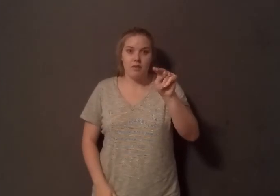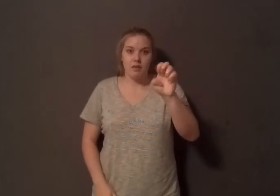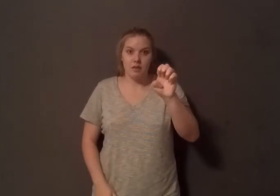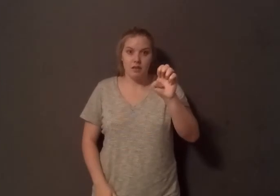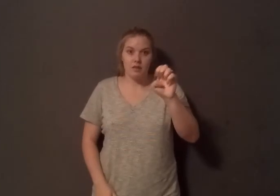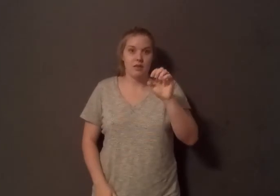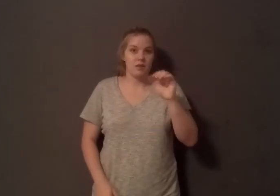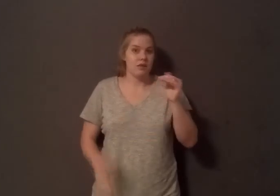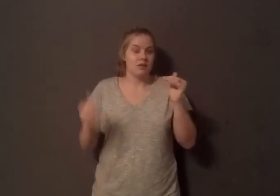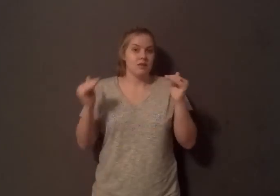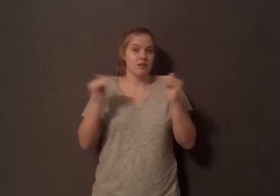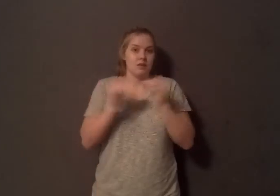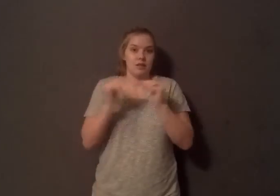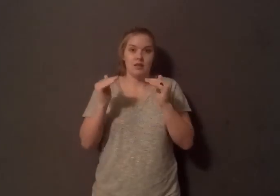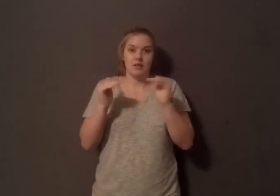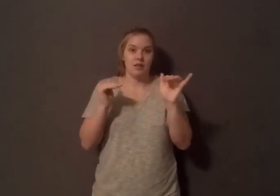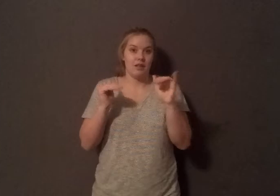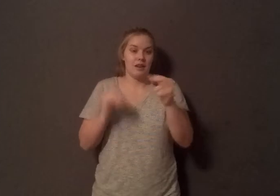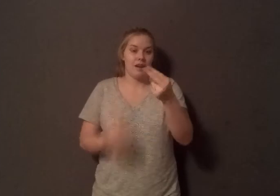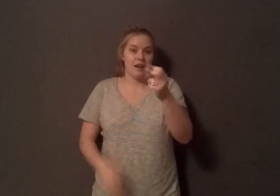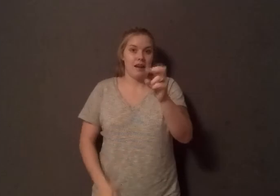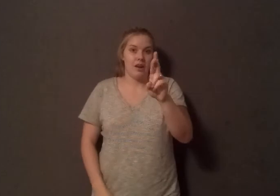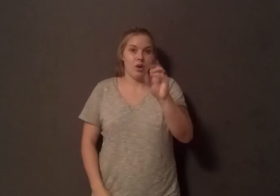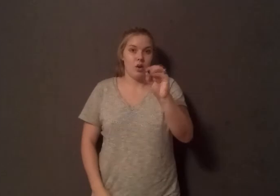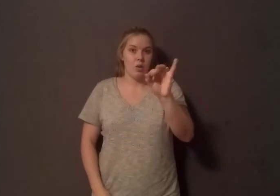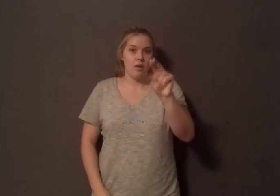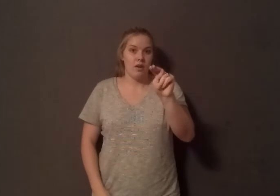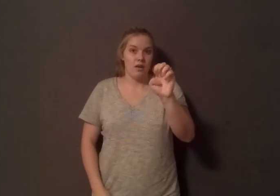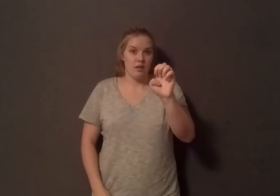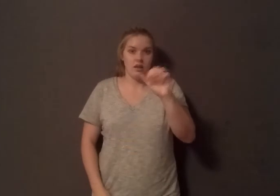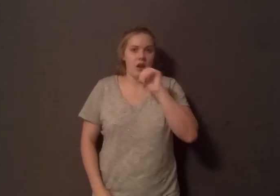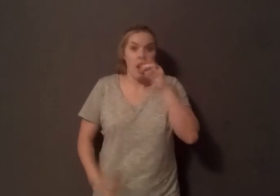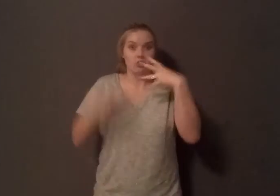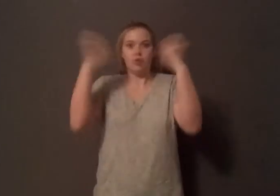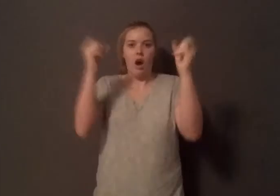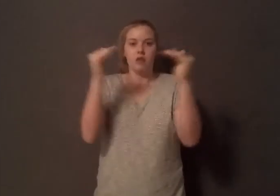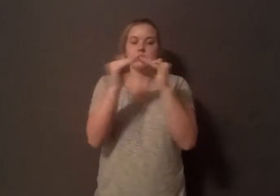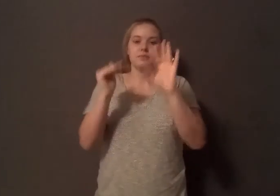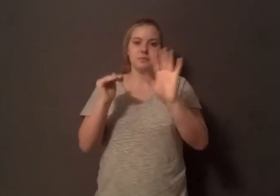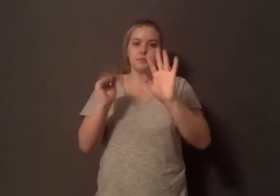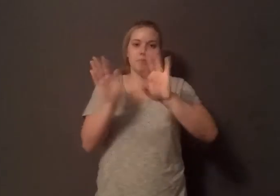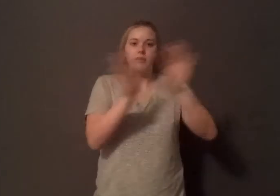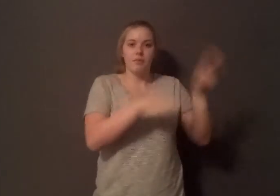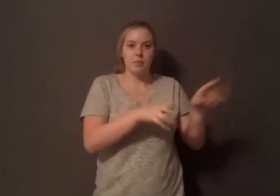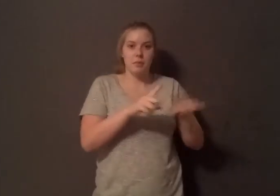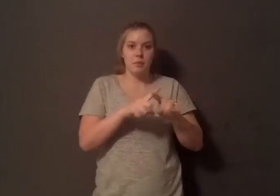receptor that heroin attaches to. So, don't get me wrong, they're not as strong as that, but they are strong enough to make you come back